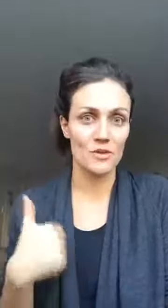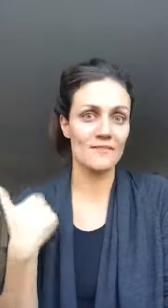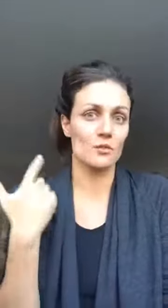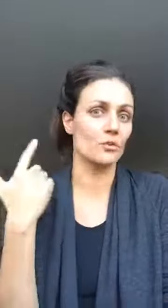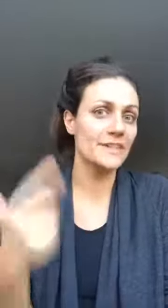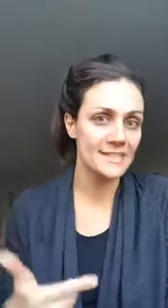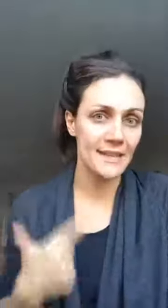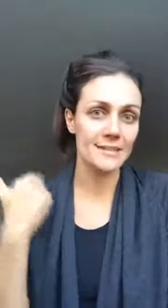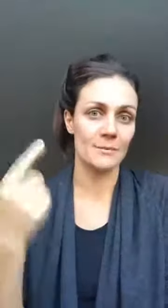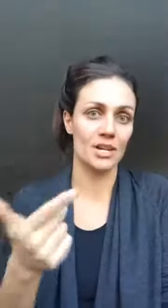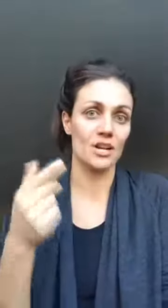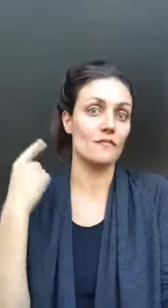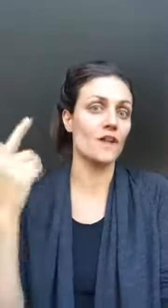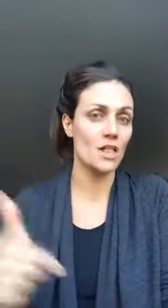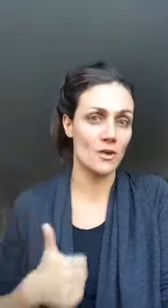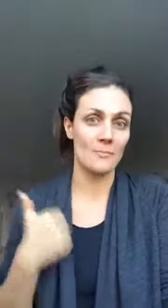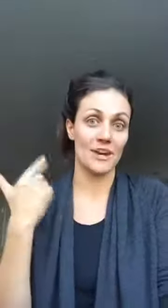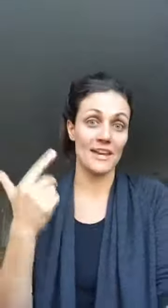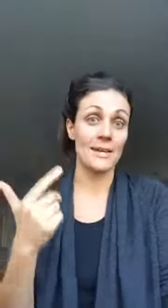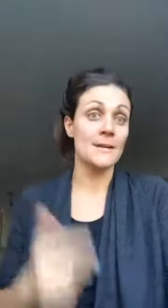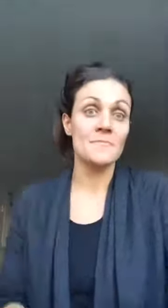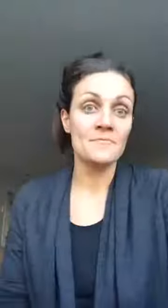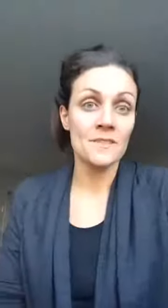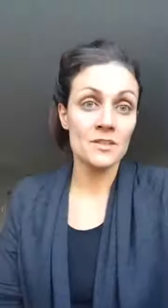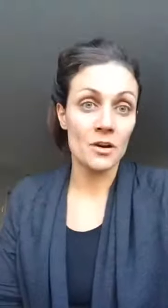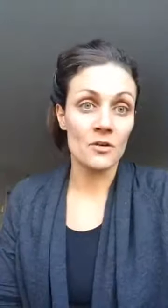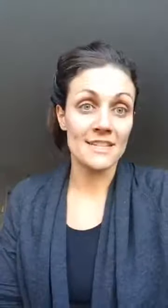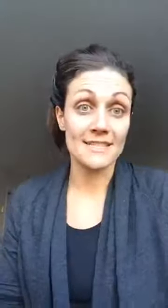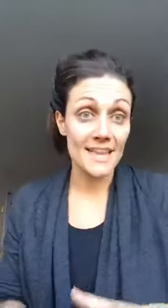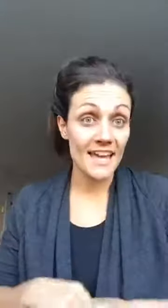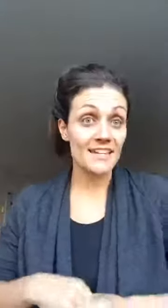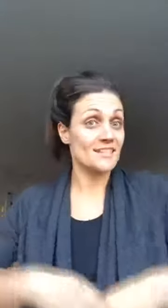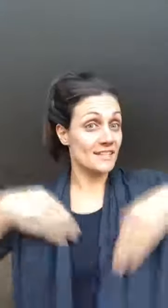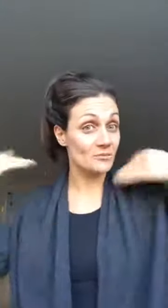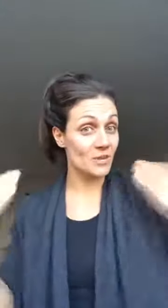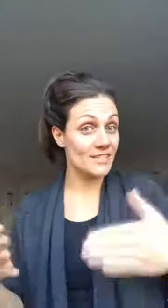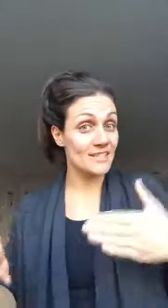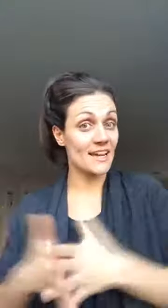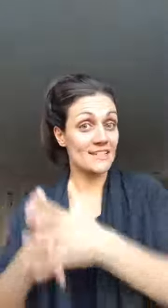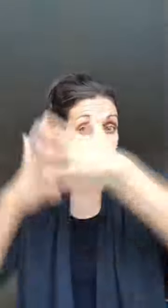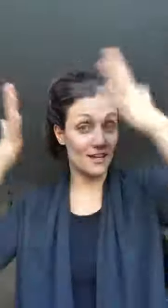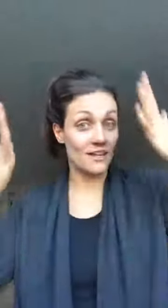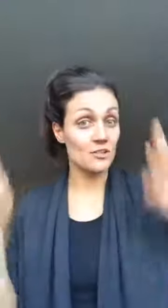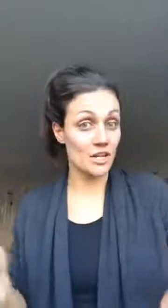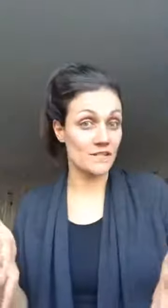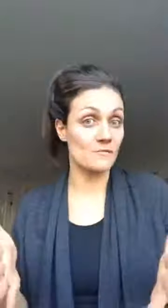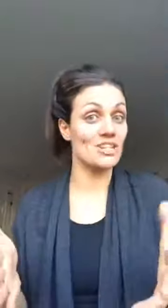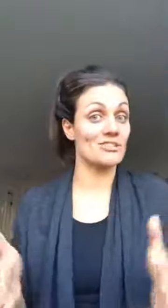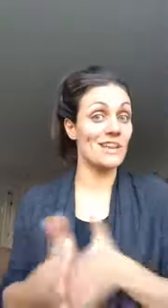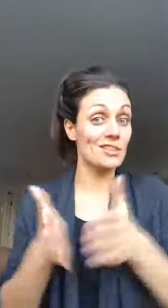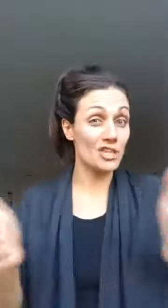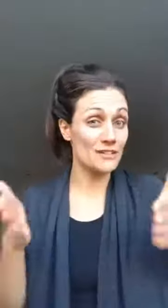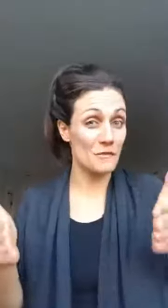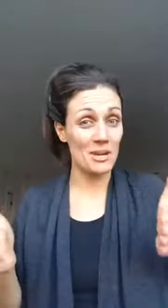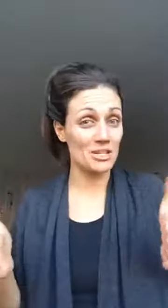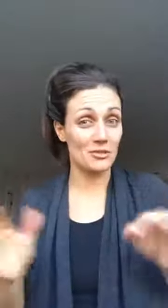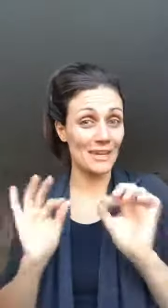have to resell somebody on a follow-up right so instead sell it once as a transformation sell the transformation don't get